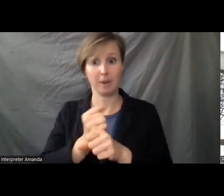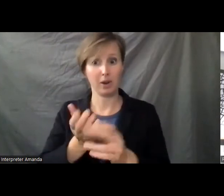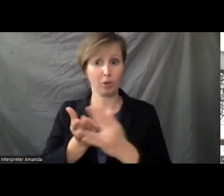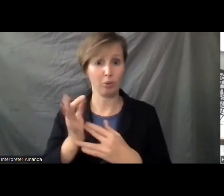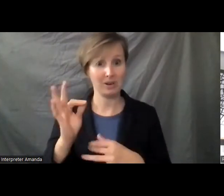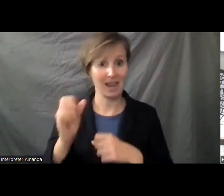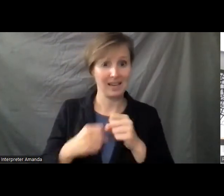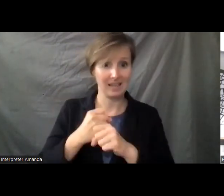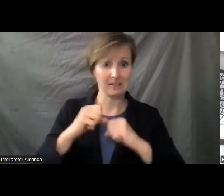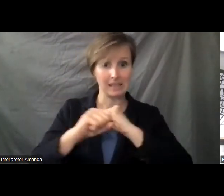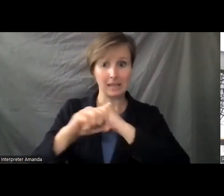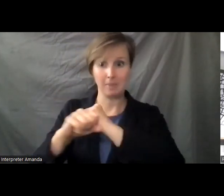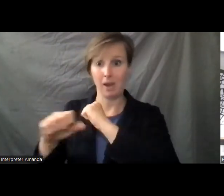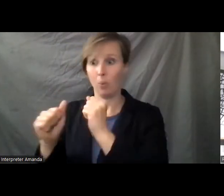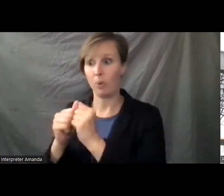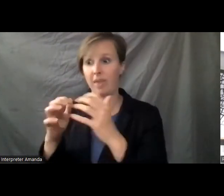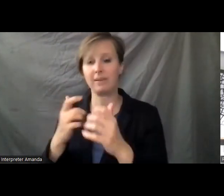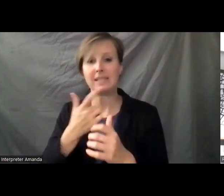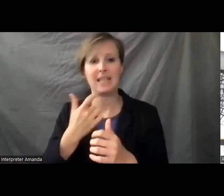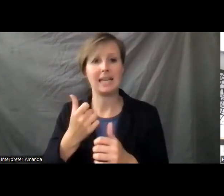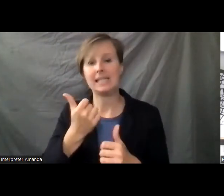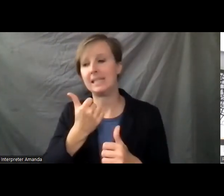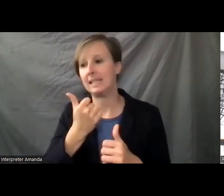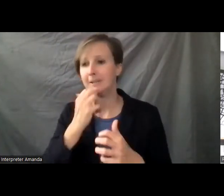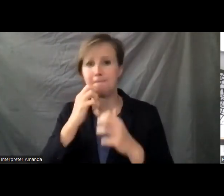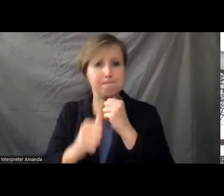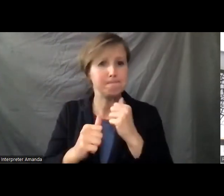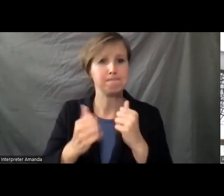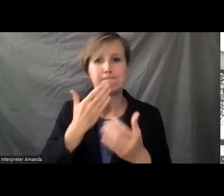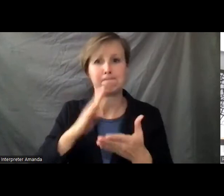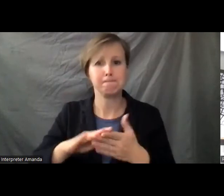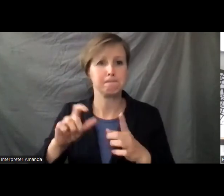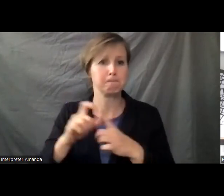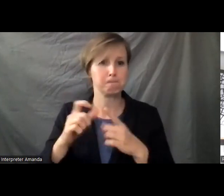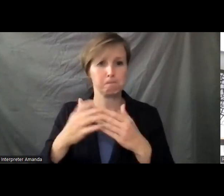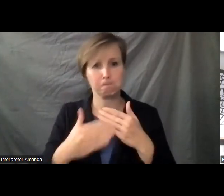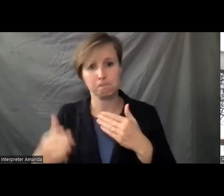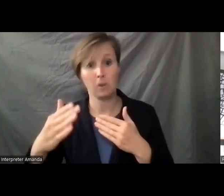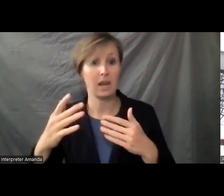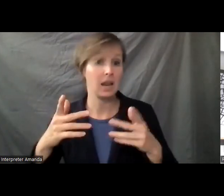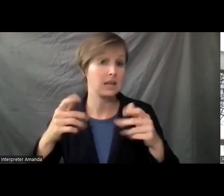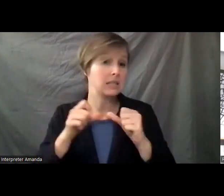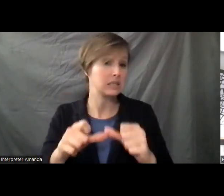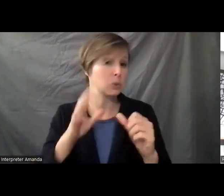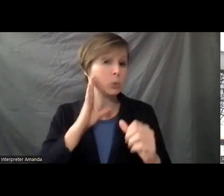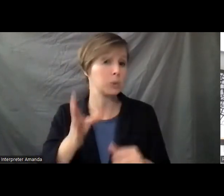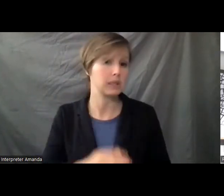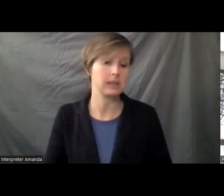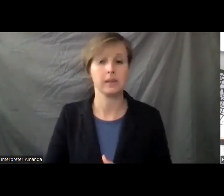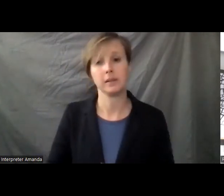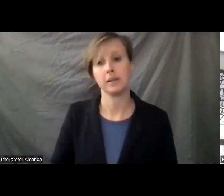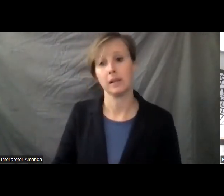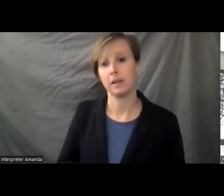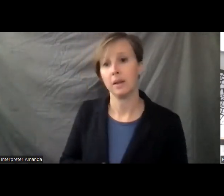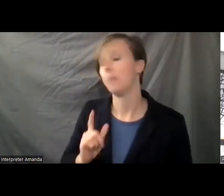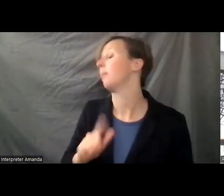years of campaigning without saying an unkind word about any of my opponents. And I intend to do that through the rest of this campaign also. But this